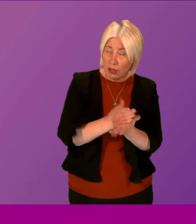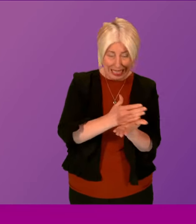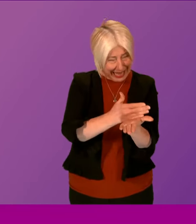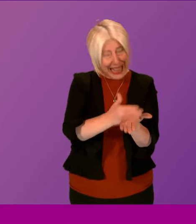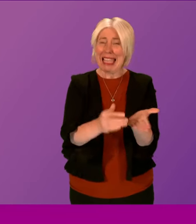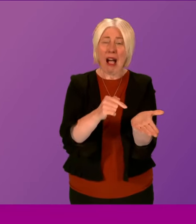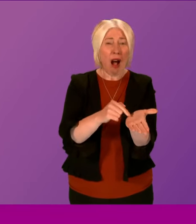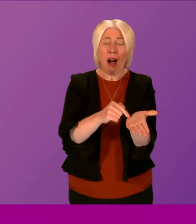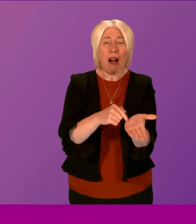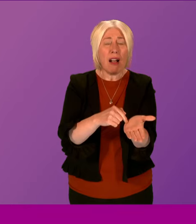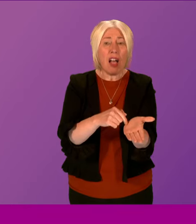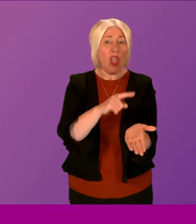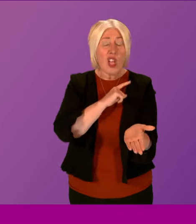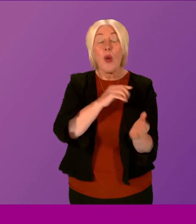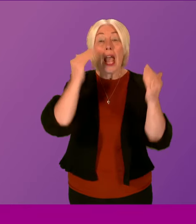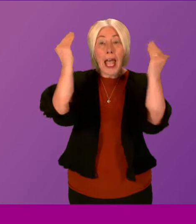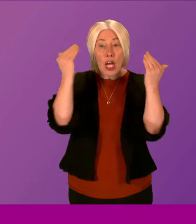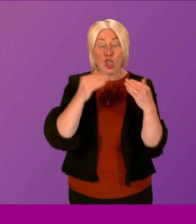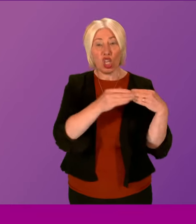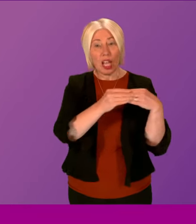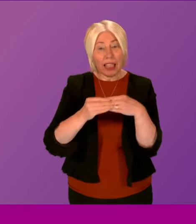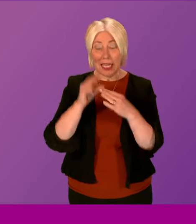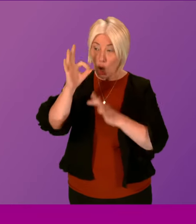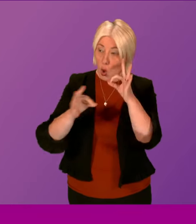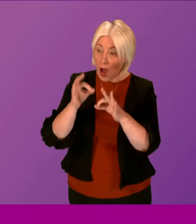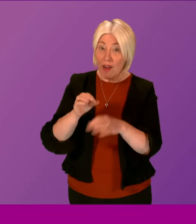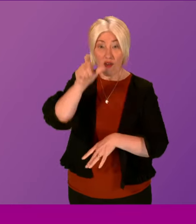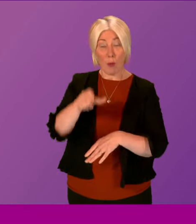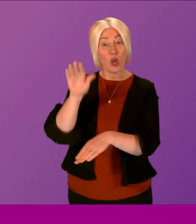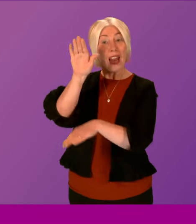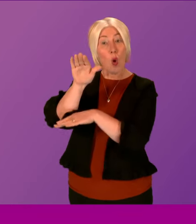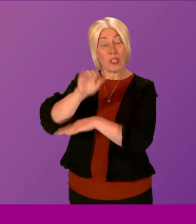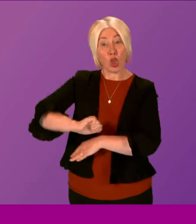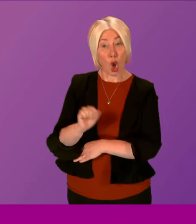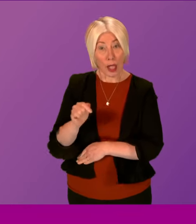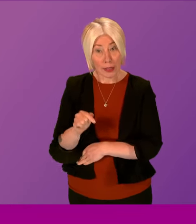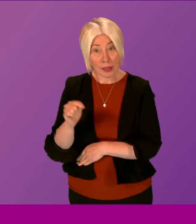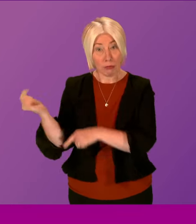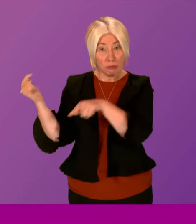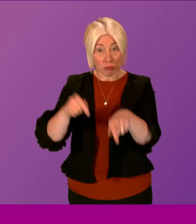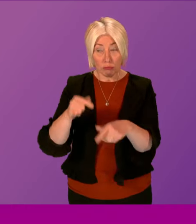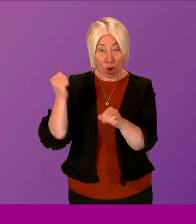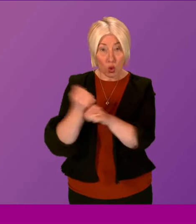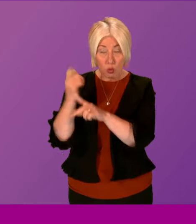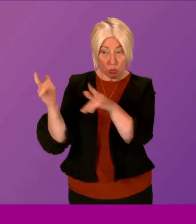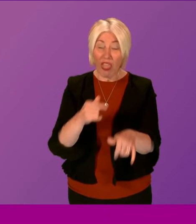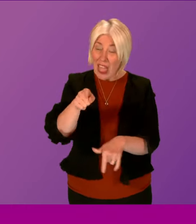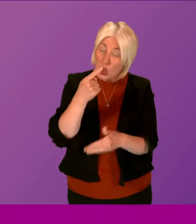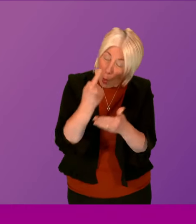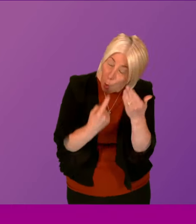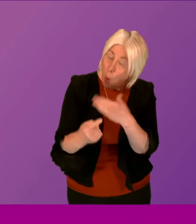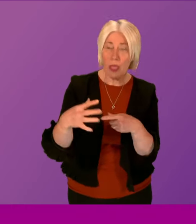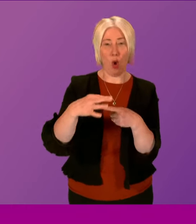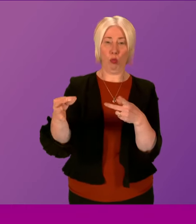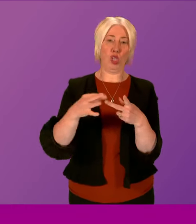clear. That's why a judge-led inquiry by someone from outwith Scotland is the only option. And it must be the only option